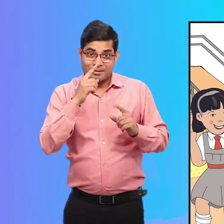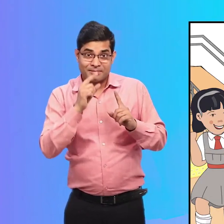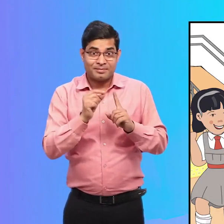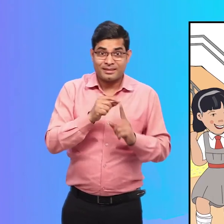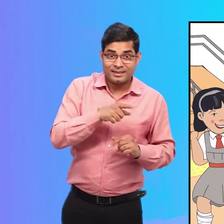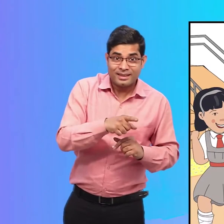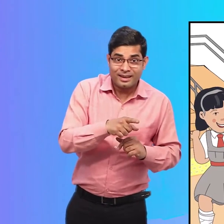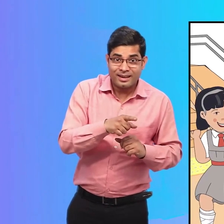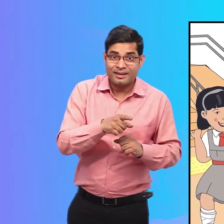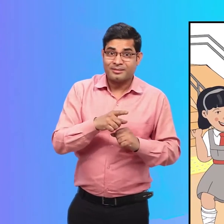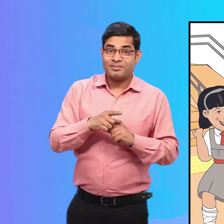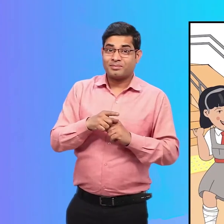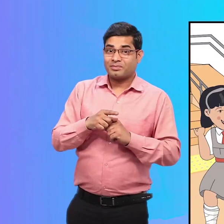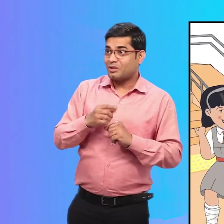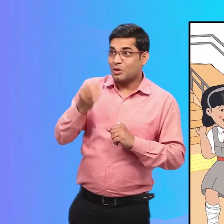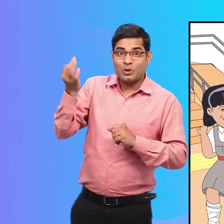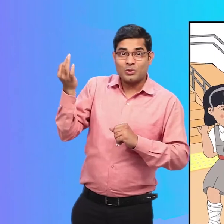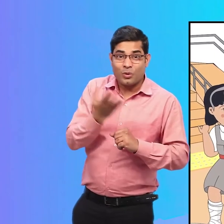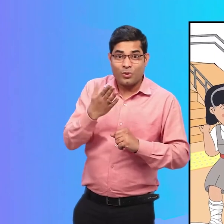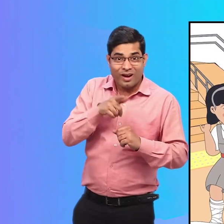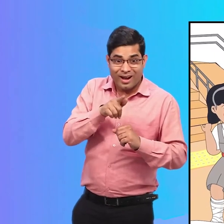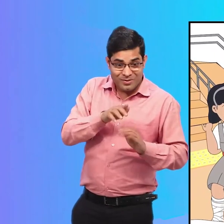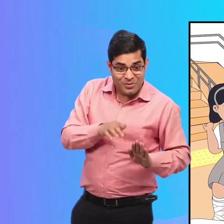But Priya wanted to use the new ramps.